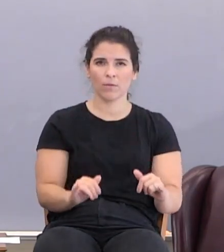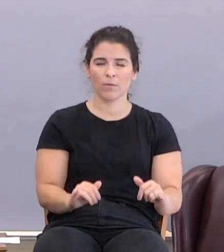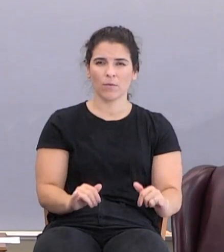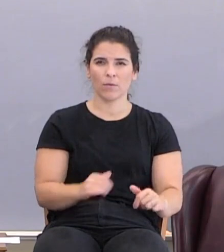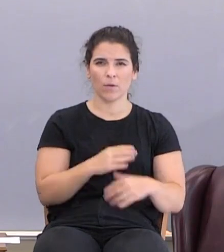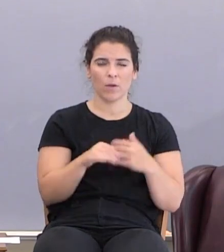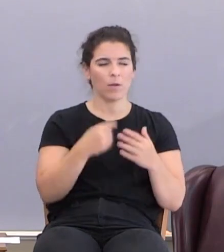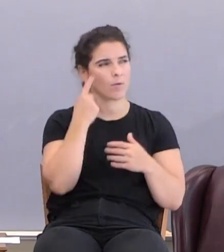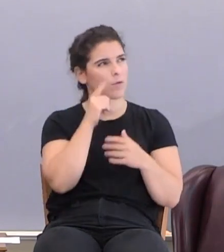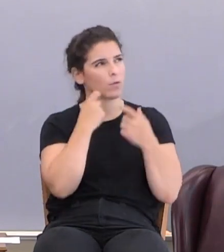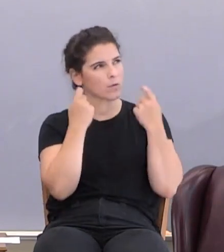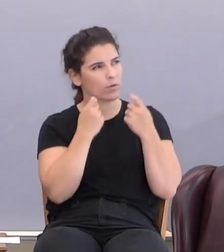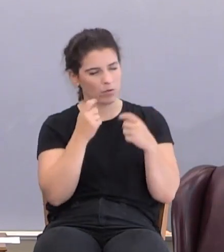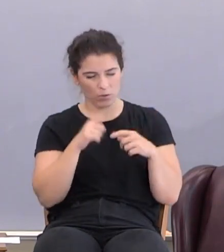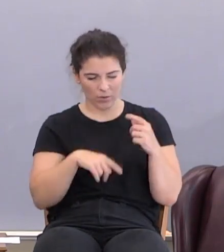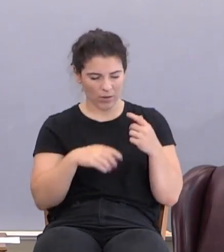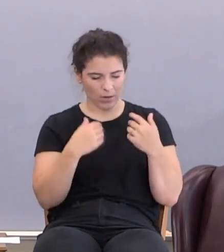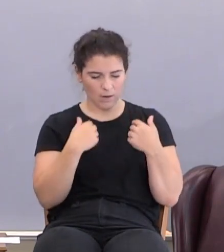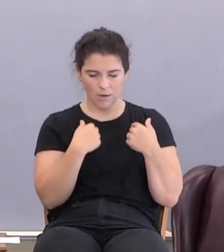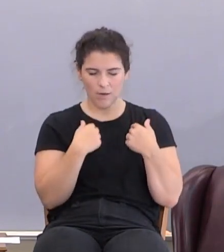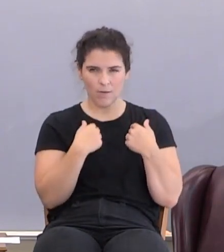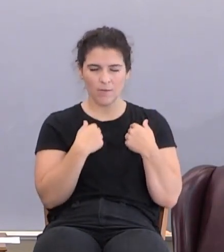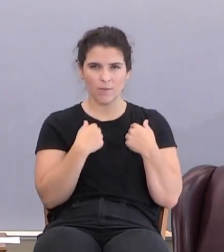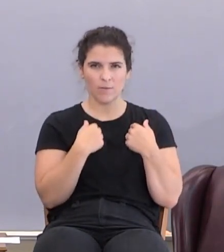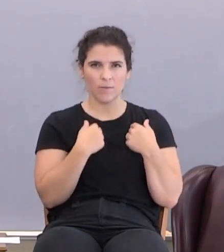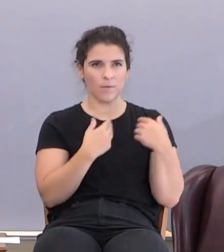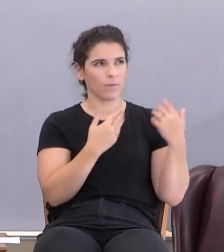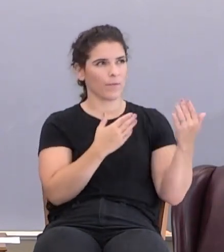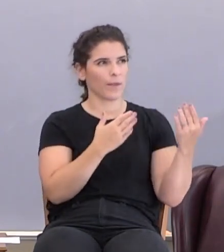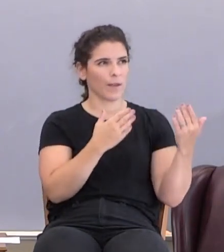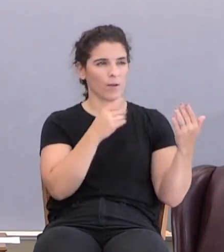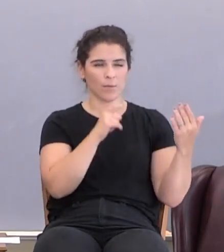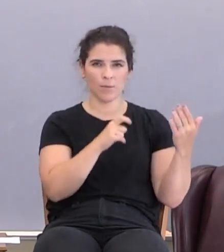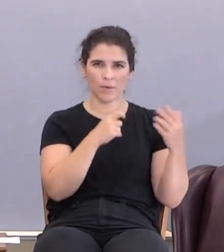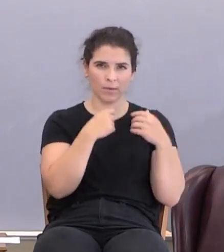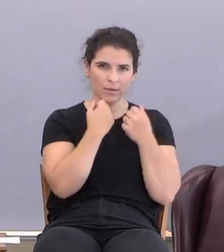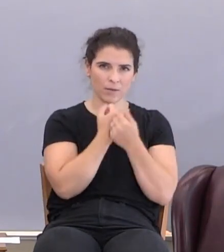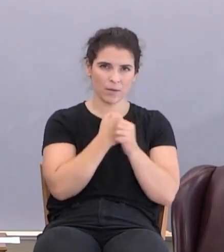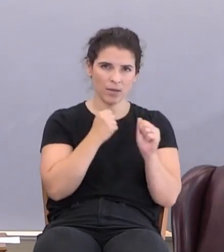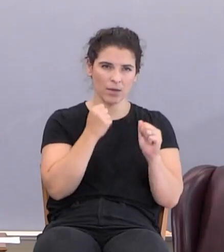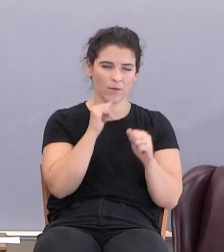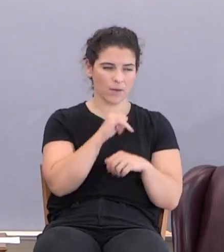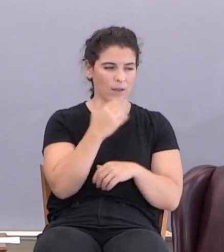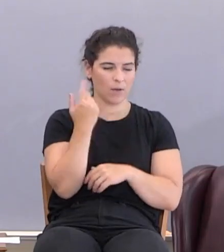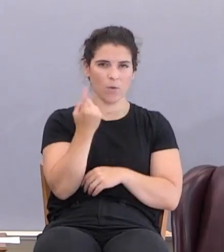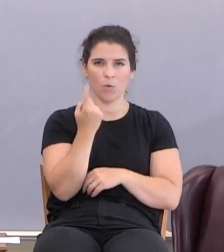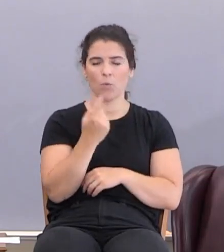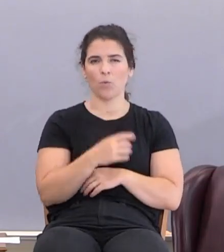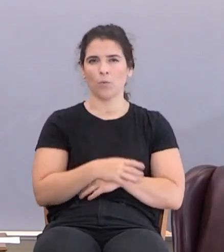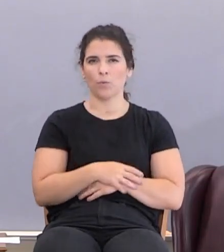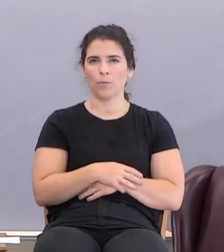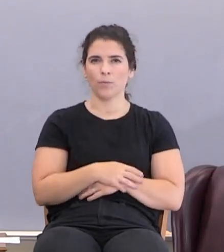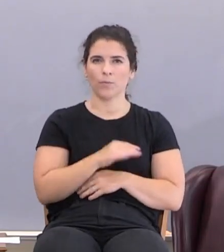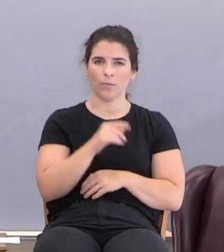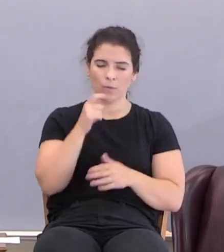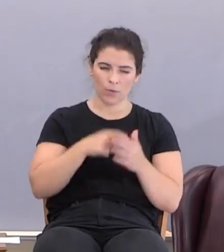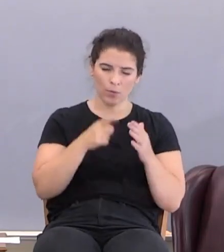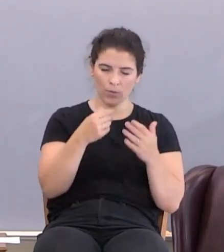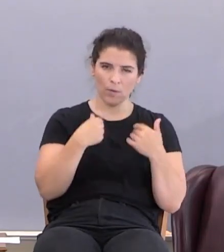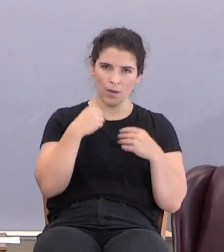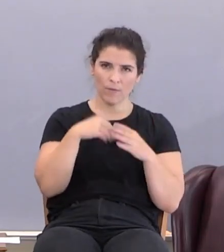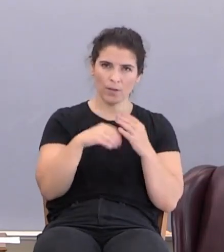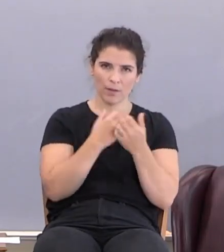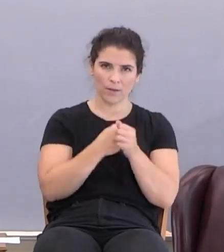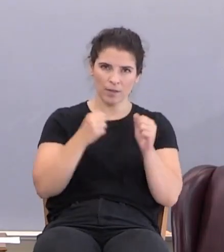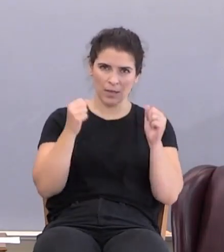All for sin could not atone. Thou must save, and thou alone. And that's what you have in a Savior.